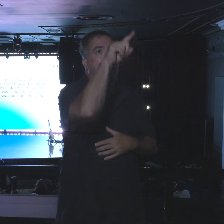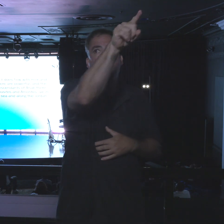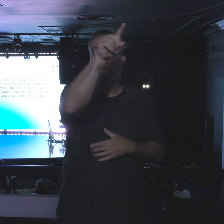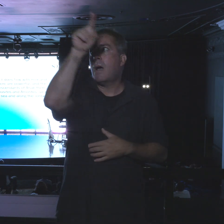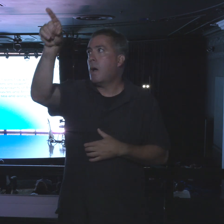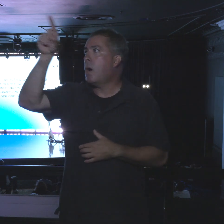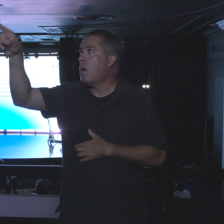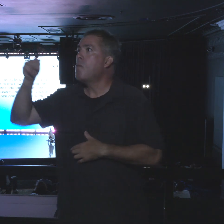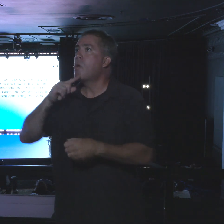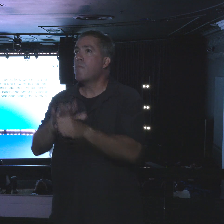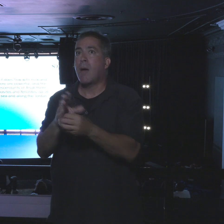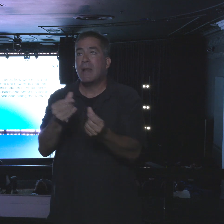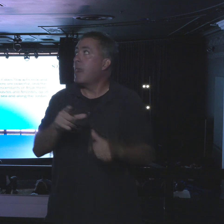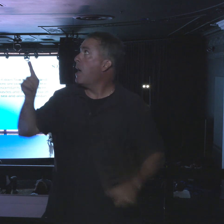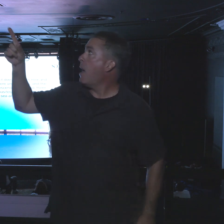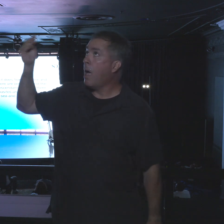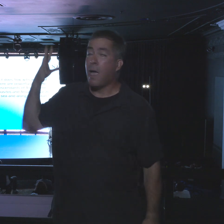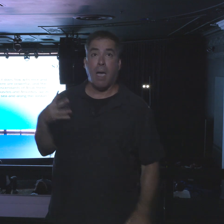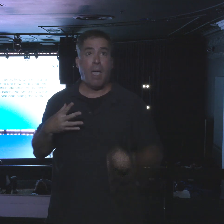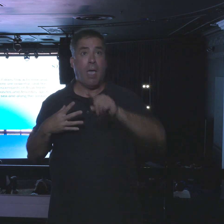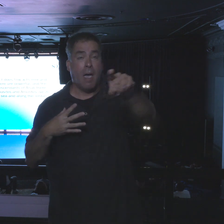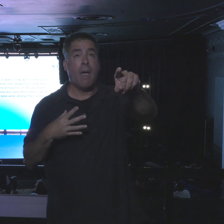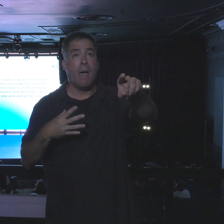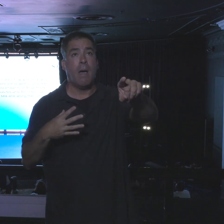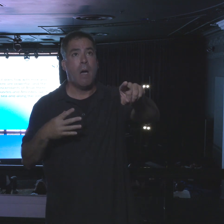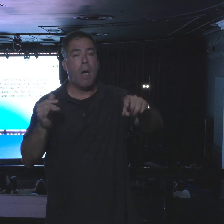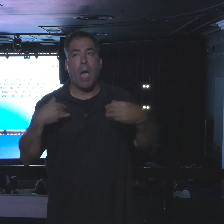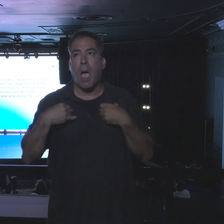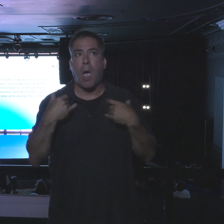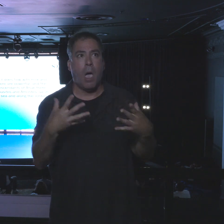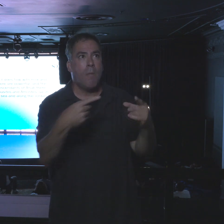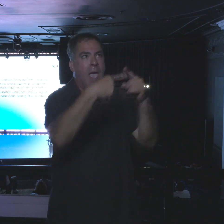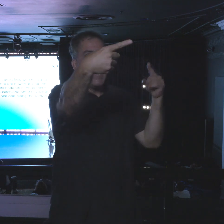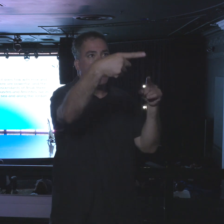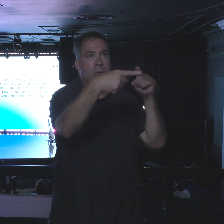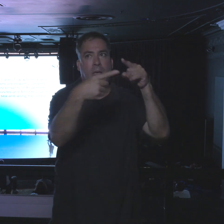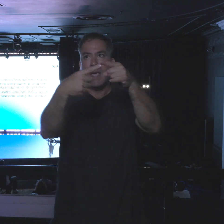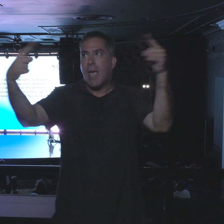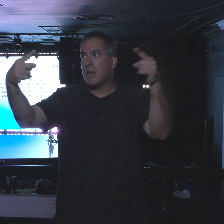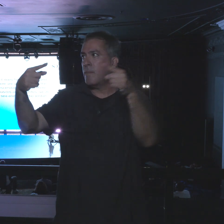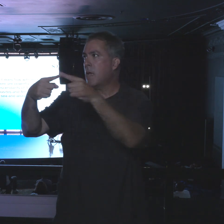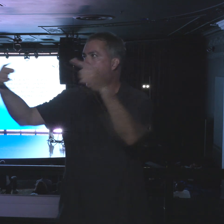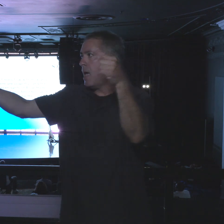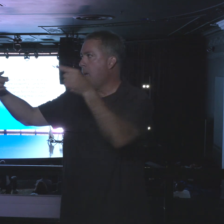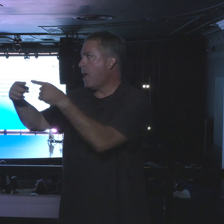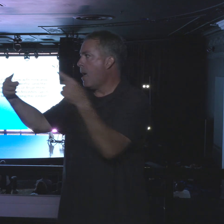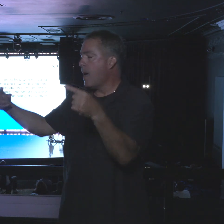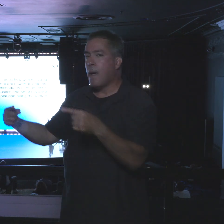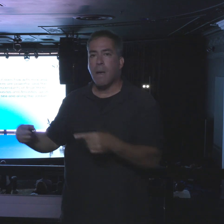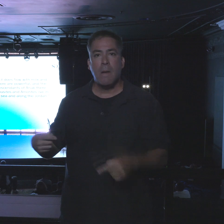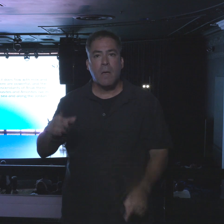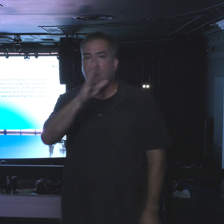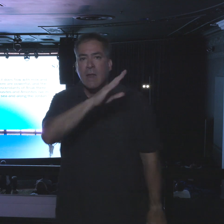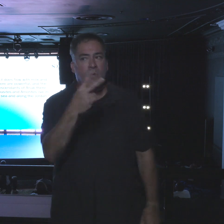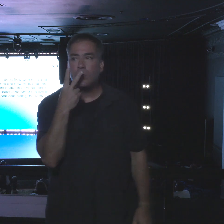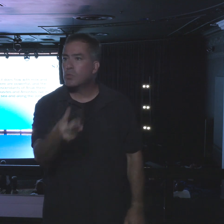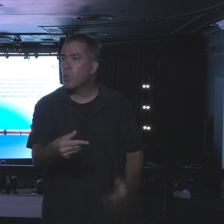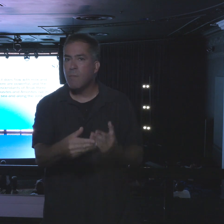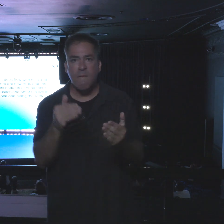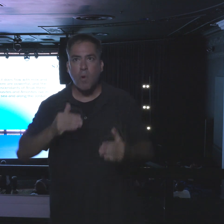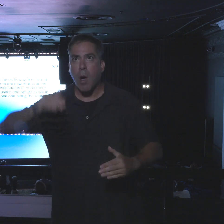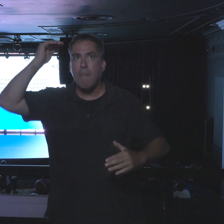promised land that was vast, there was an enemy. Okay? And it was enemies they never saw